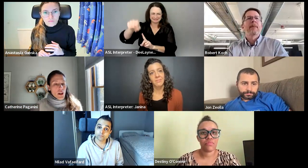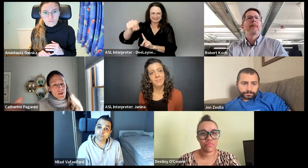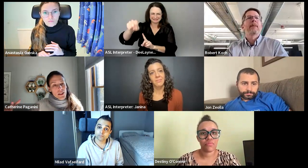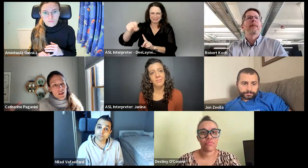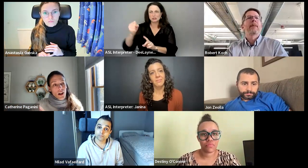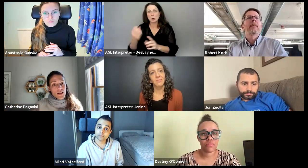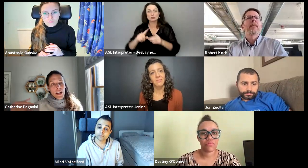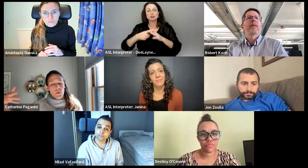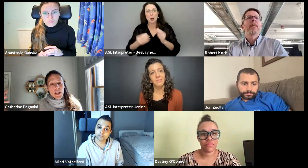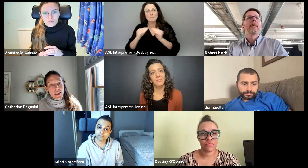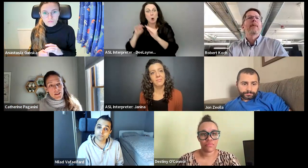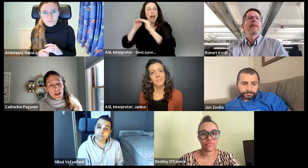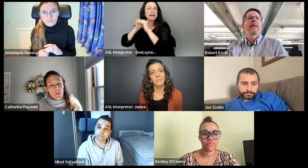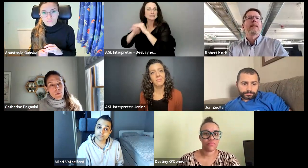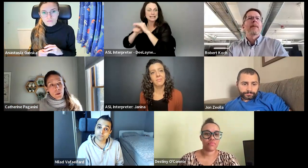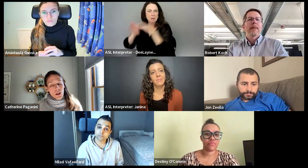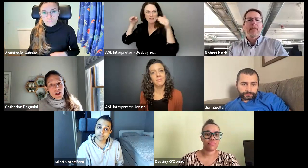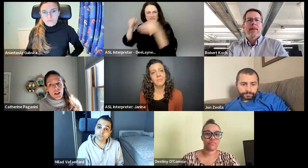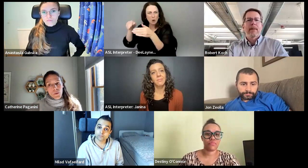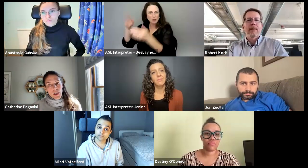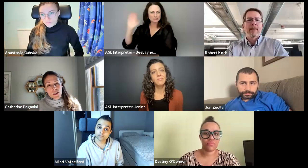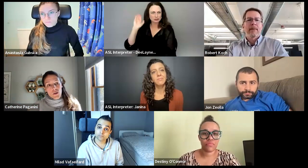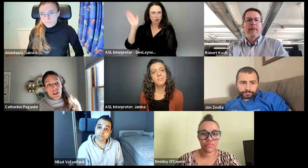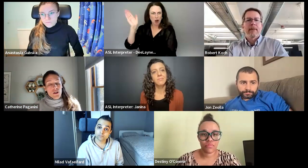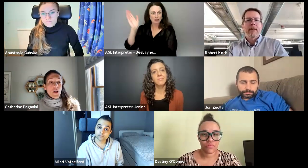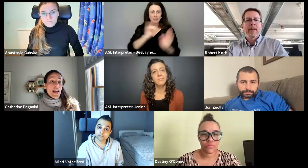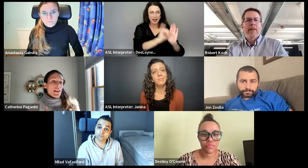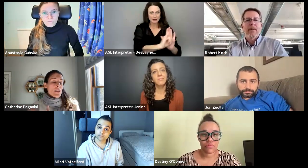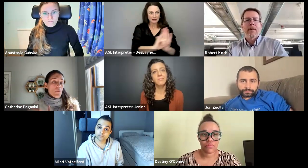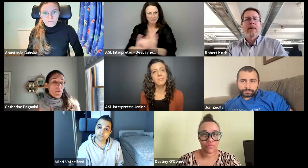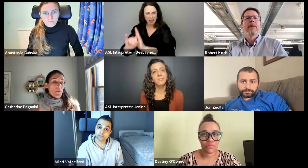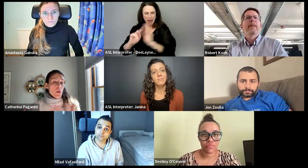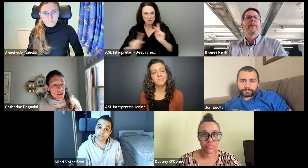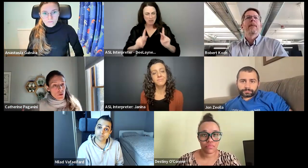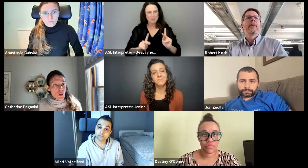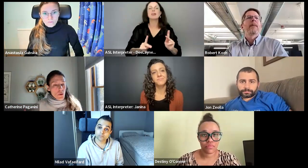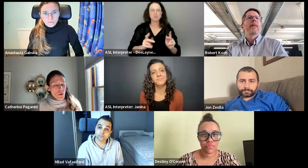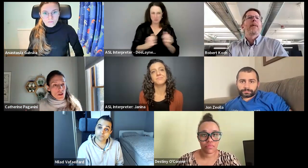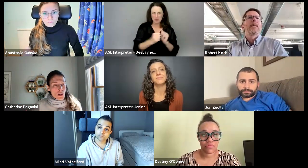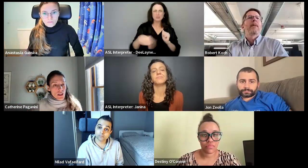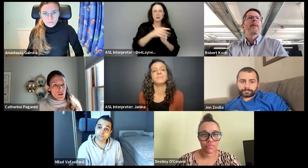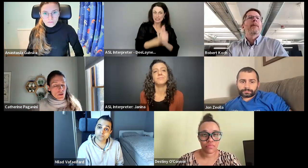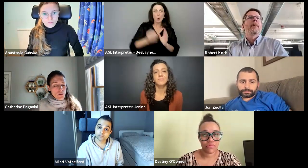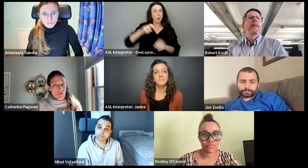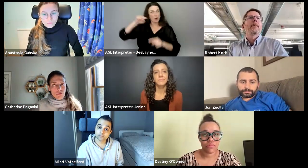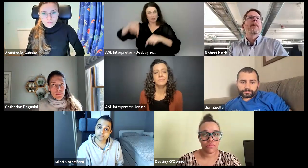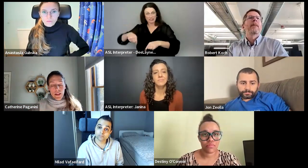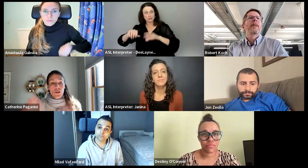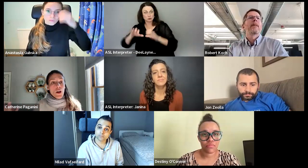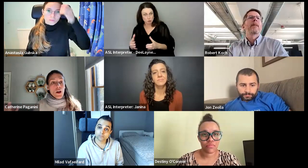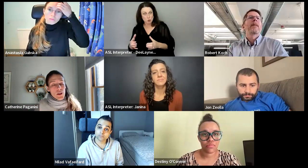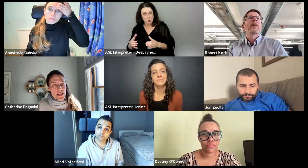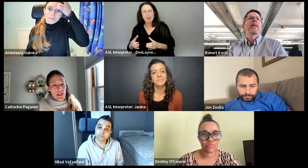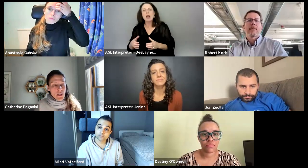more accessibility talks. And as we identify people with those skills or as people within this group who started to